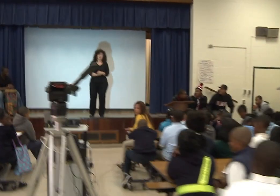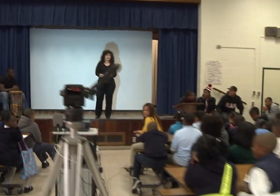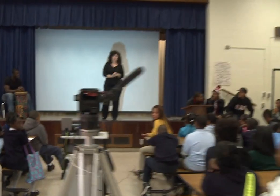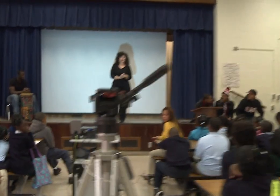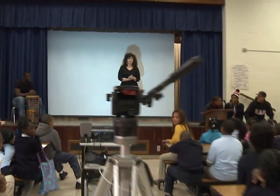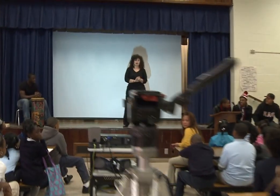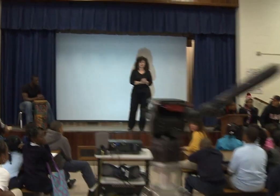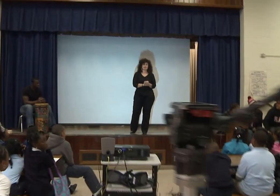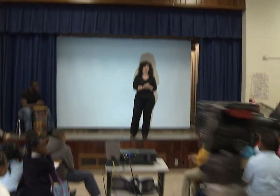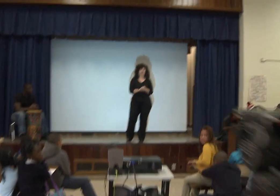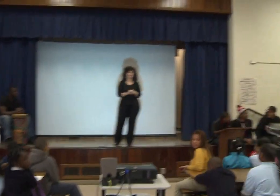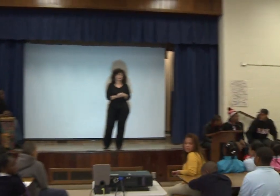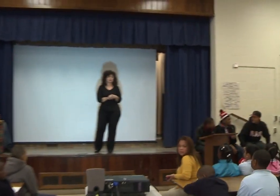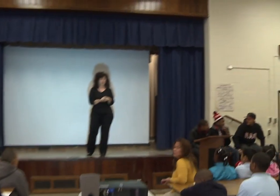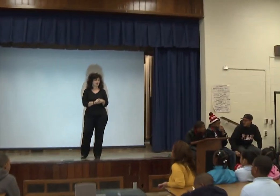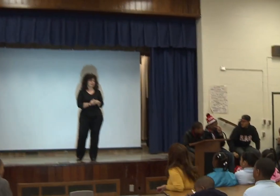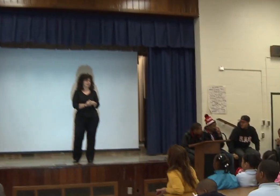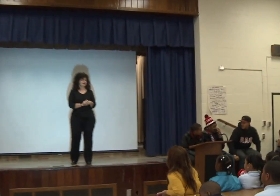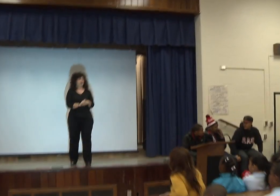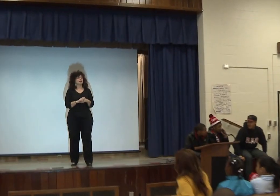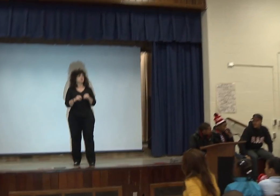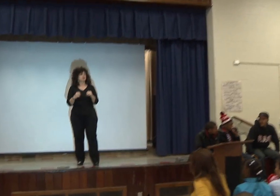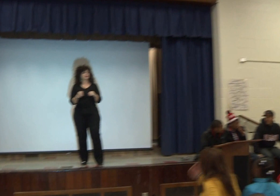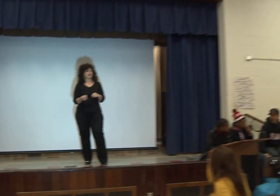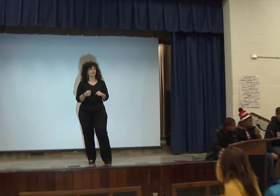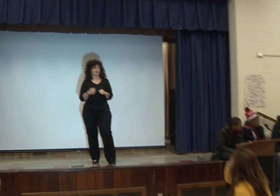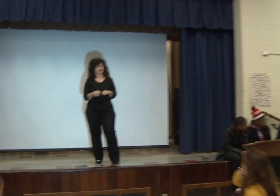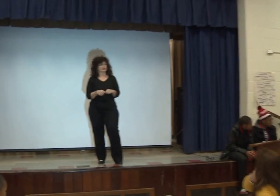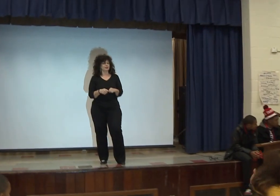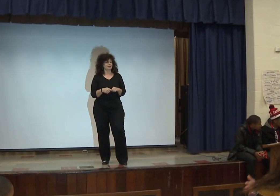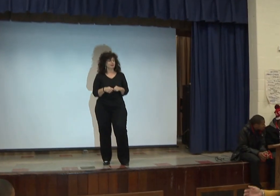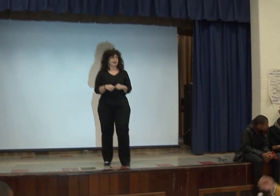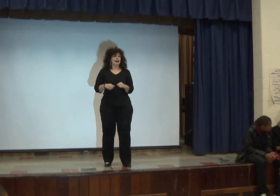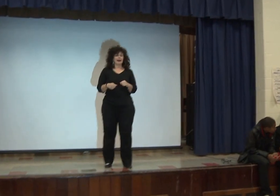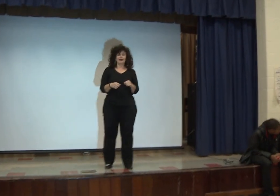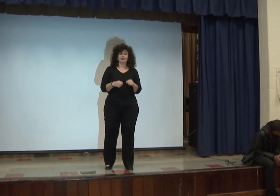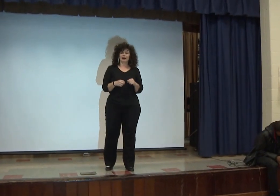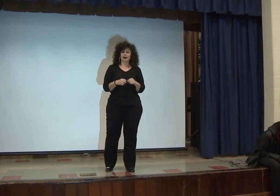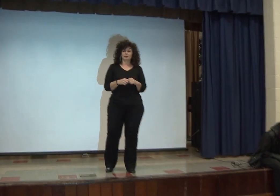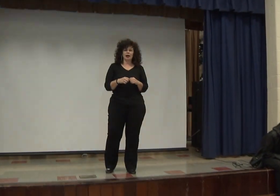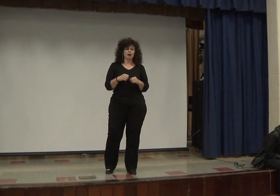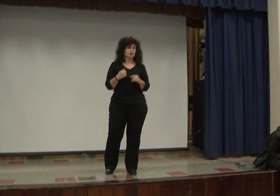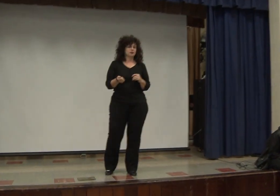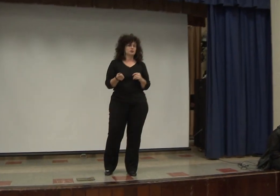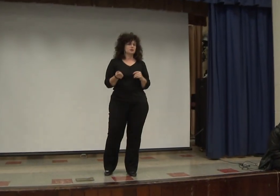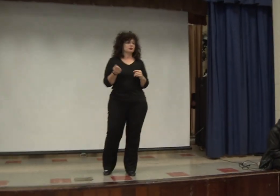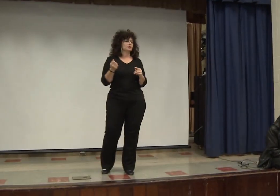When I was a little girl, I used to love books. And I always used to